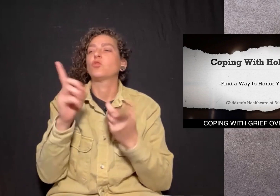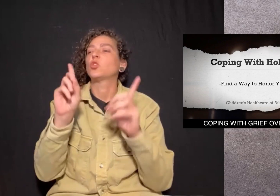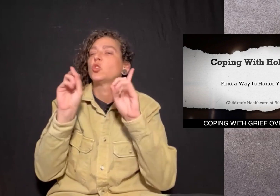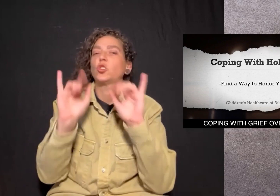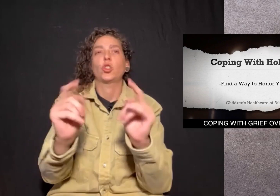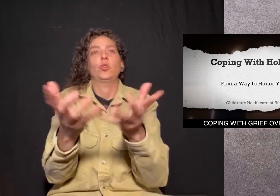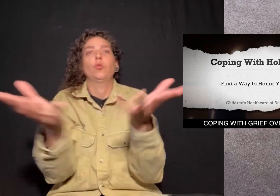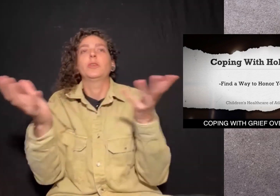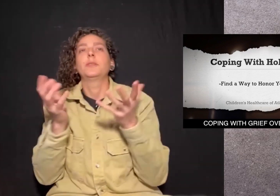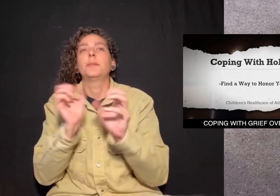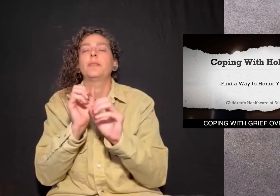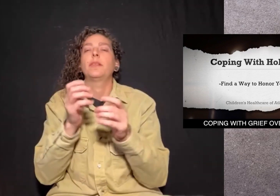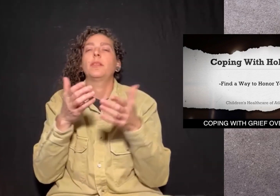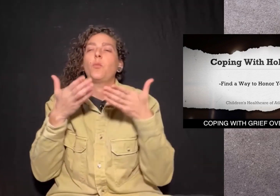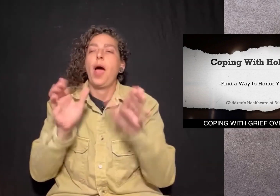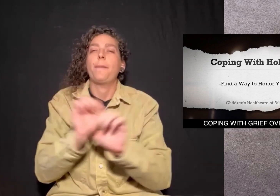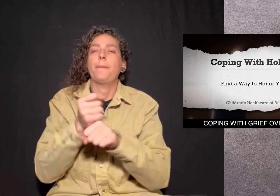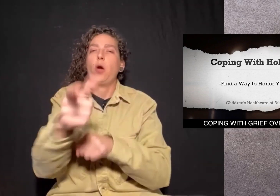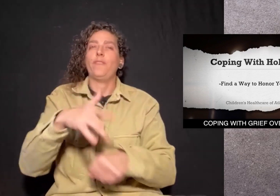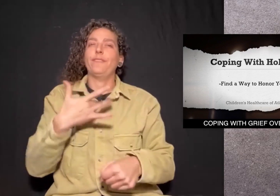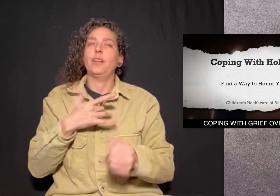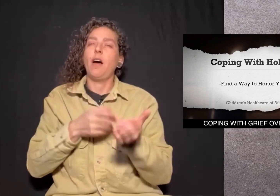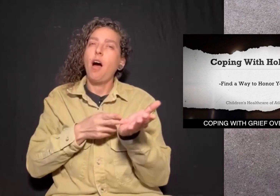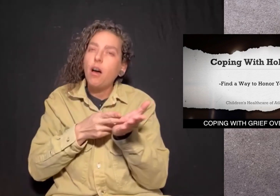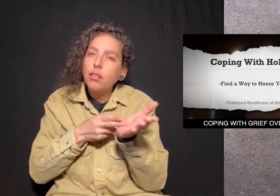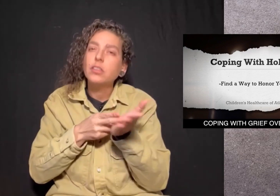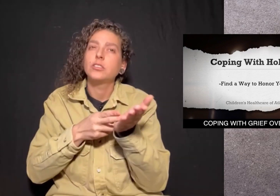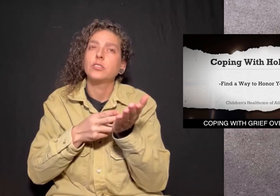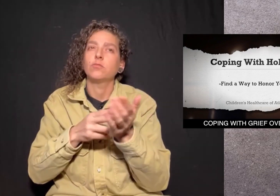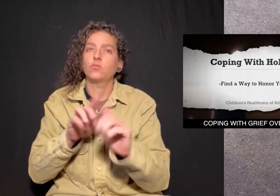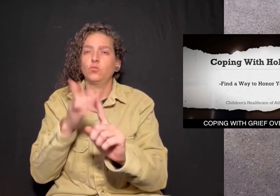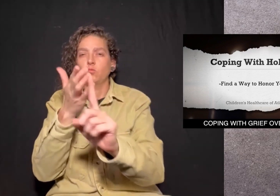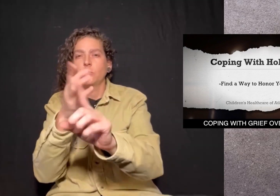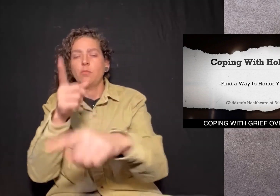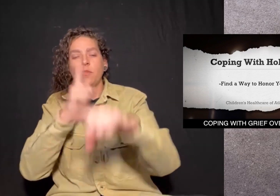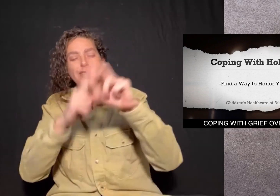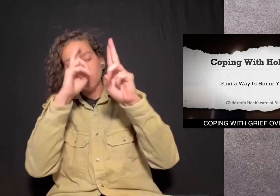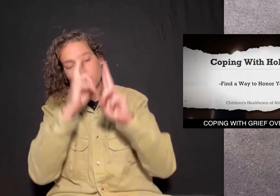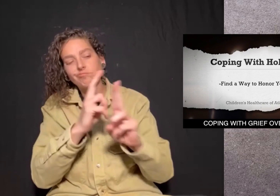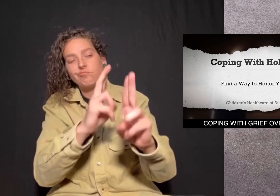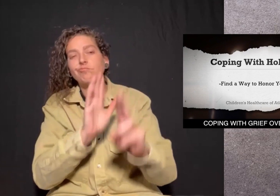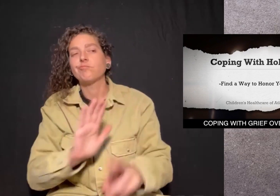Just do it in a way that feels authentic to you and honors their memory.